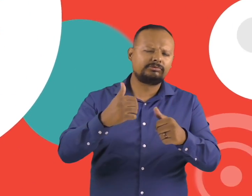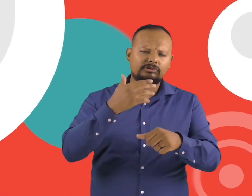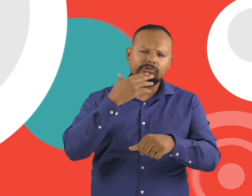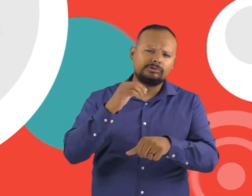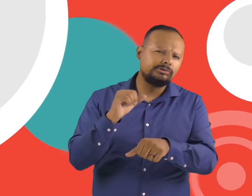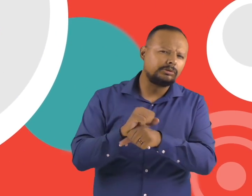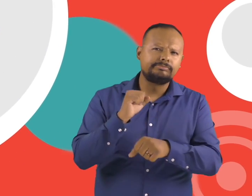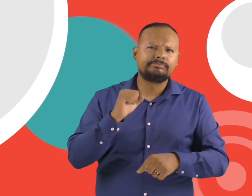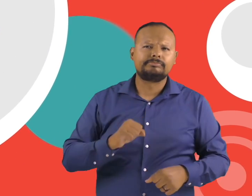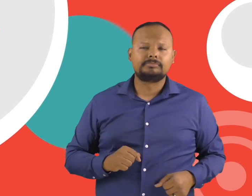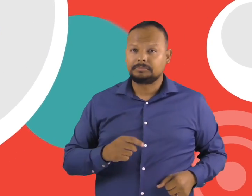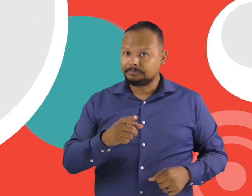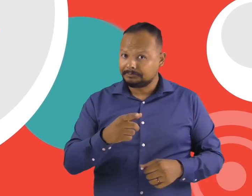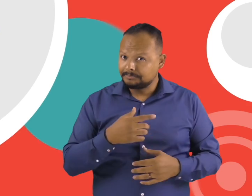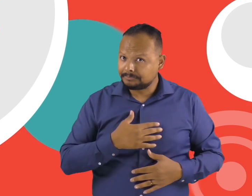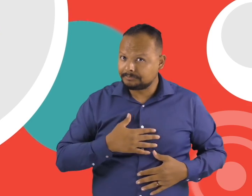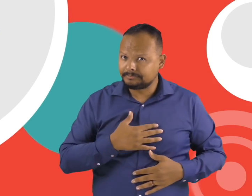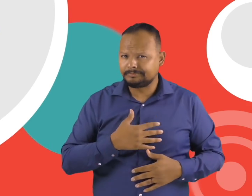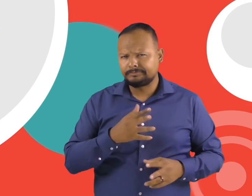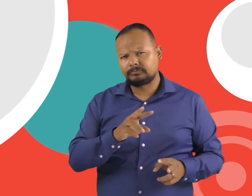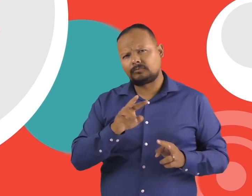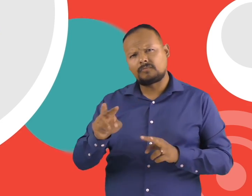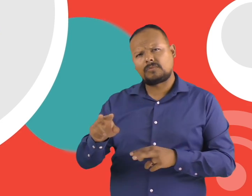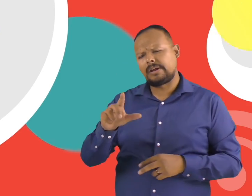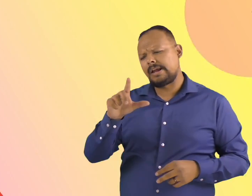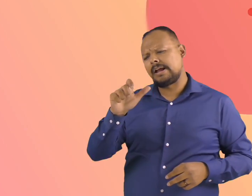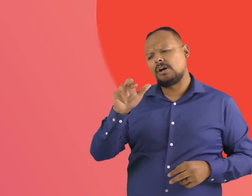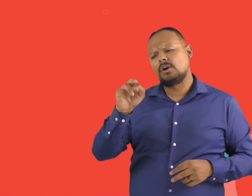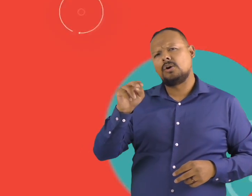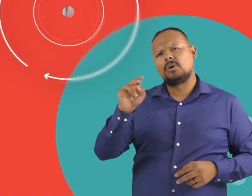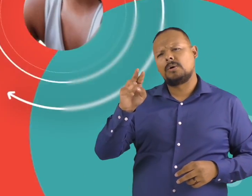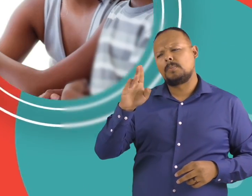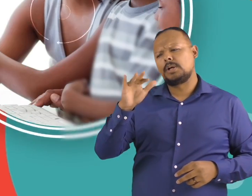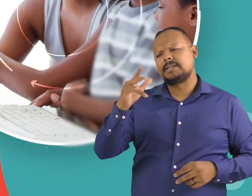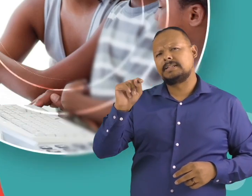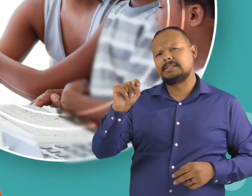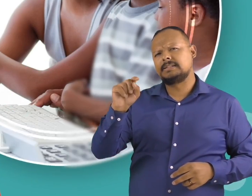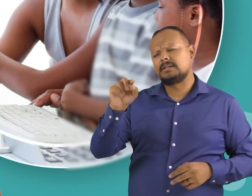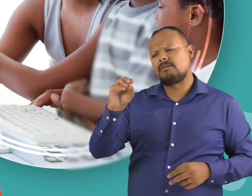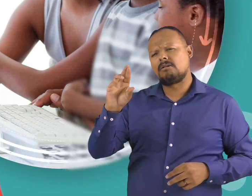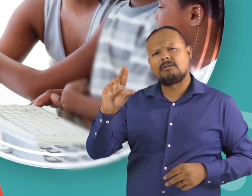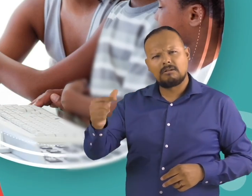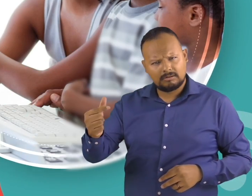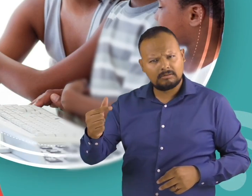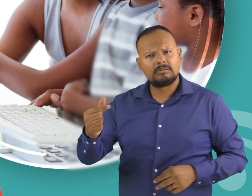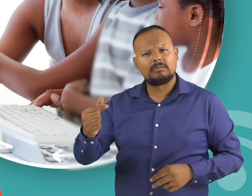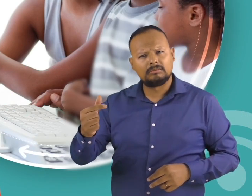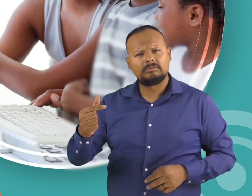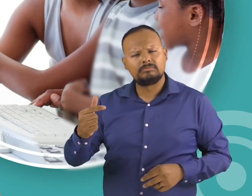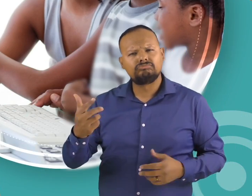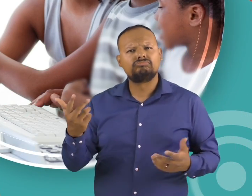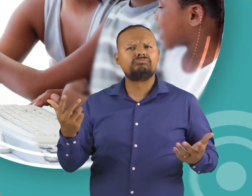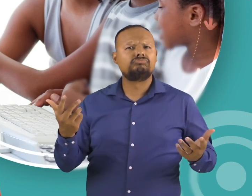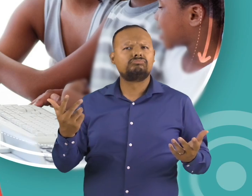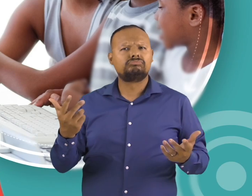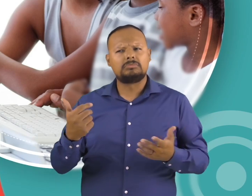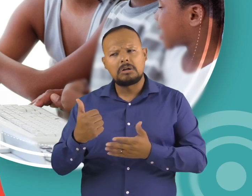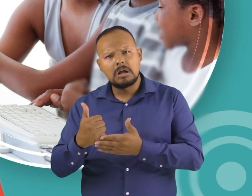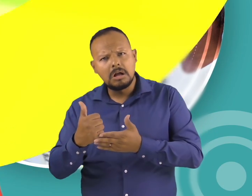Hope you had fun learning with us. Visit us at LearnBright.org for thousands of free resources